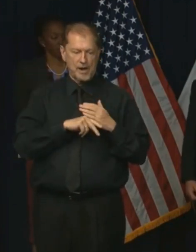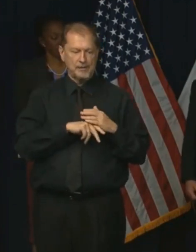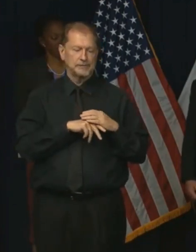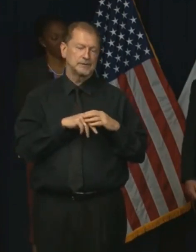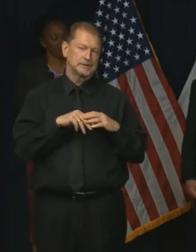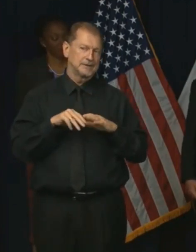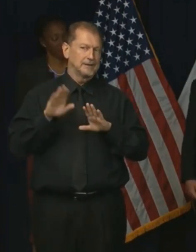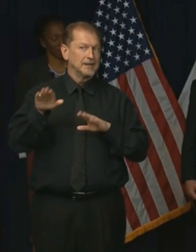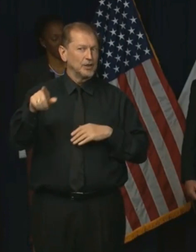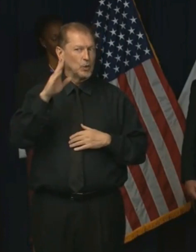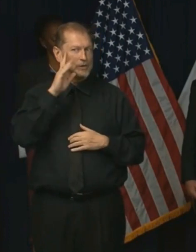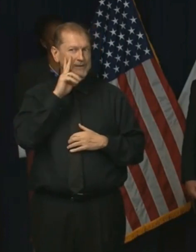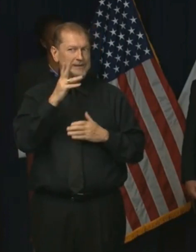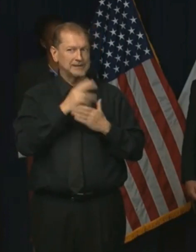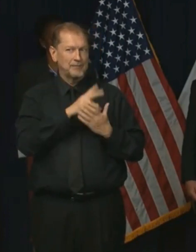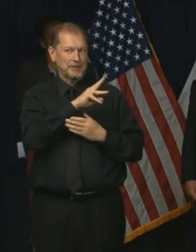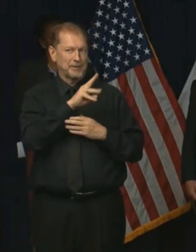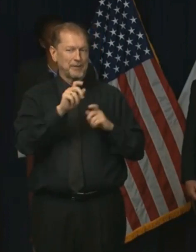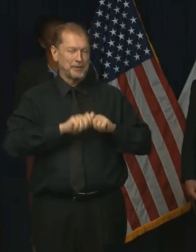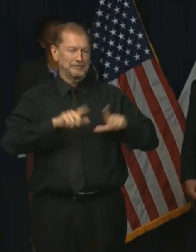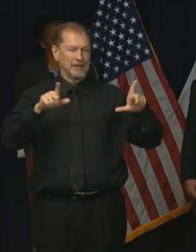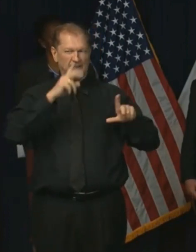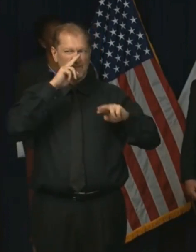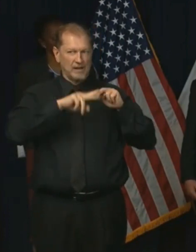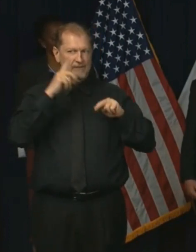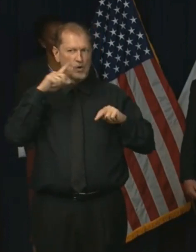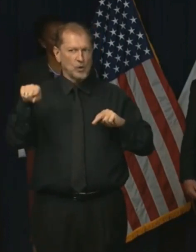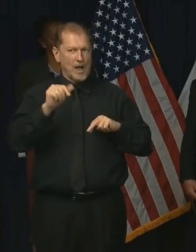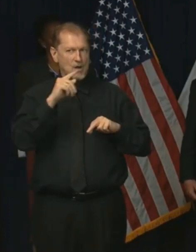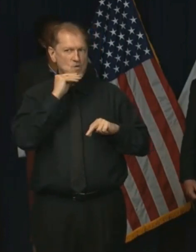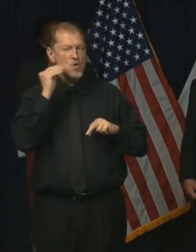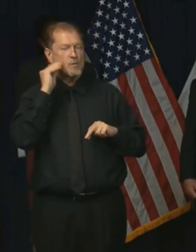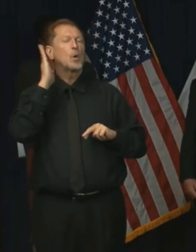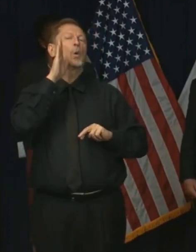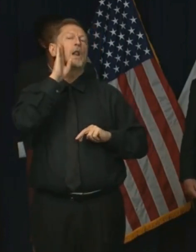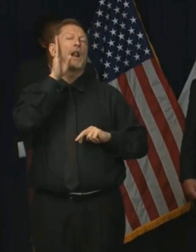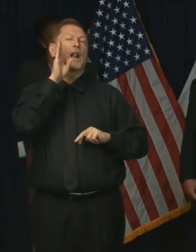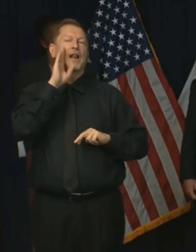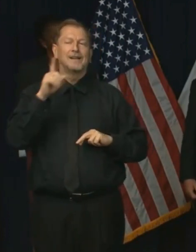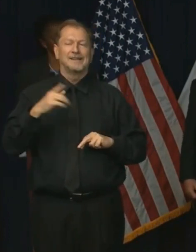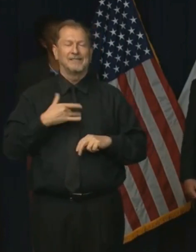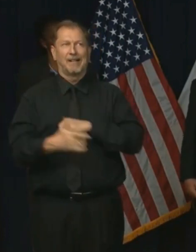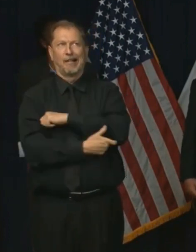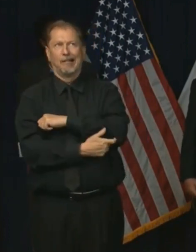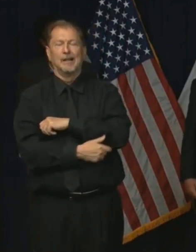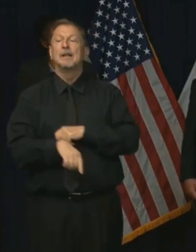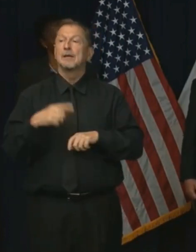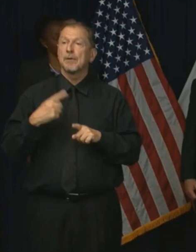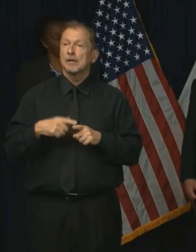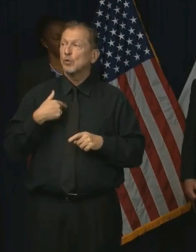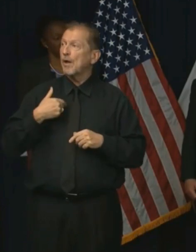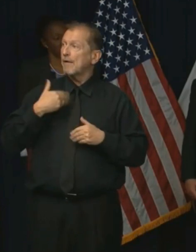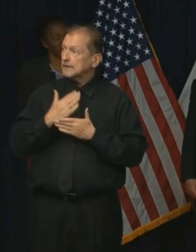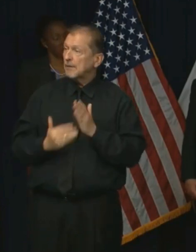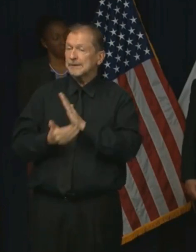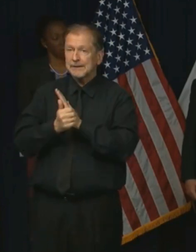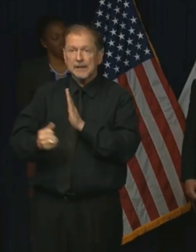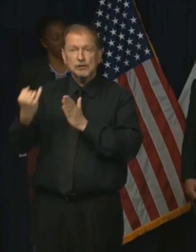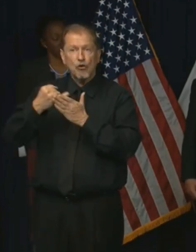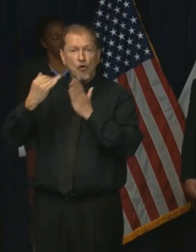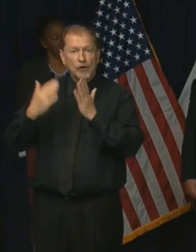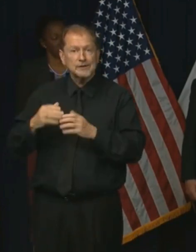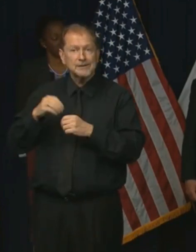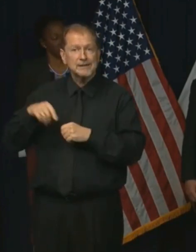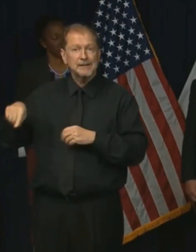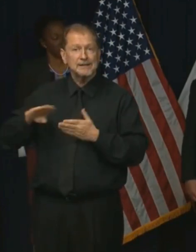in Chicago to really, I think, draw upon the great artistic talent that we have in the city. But